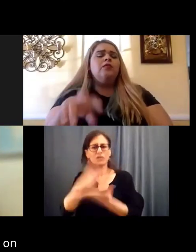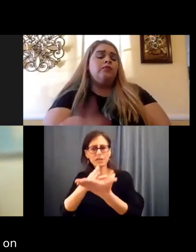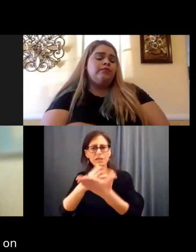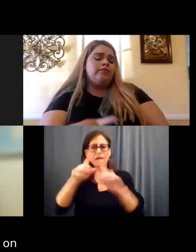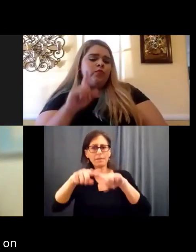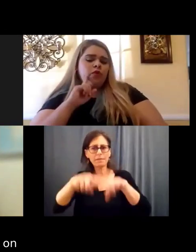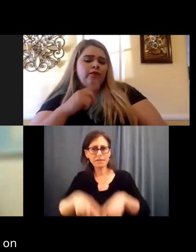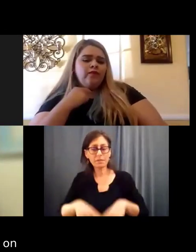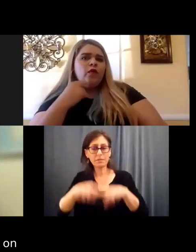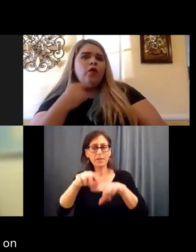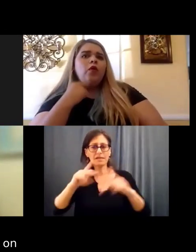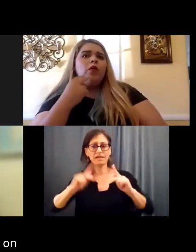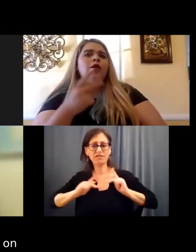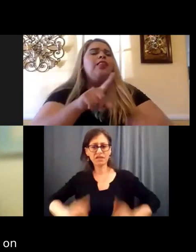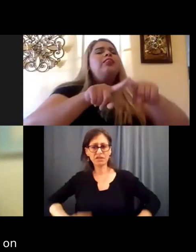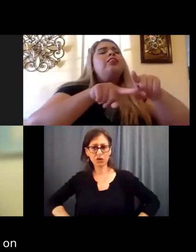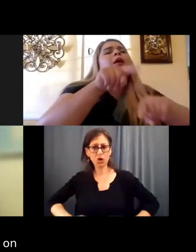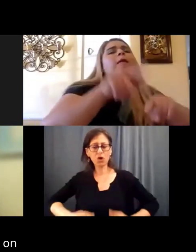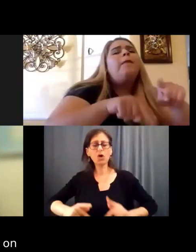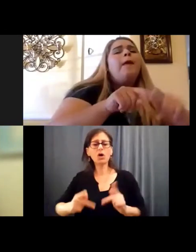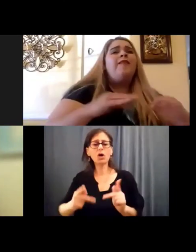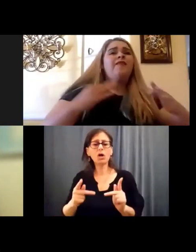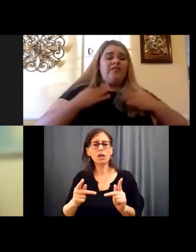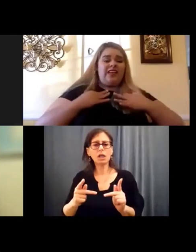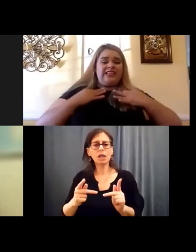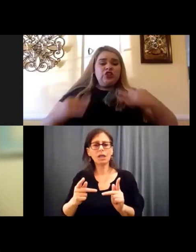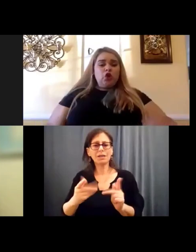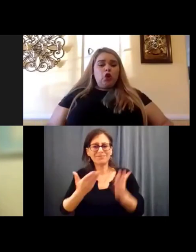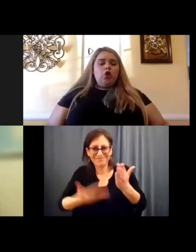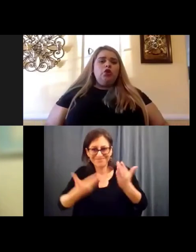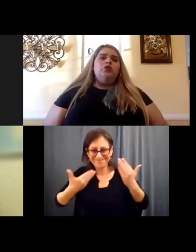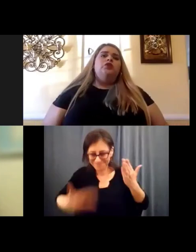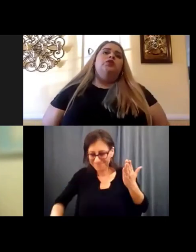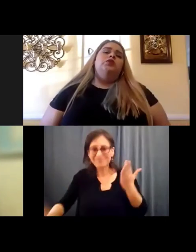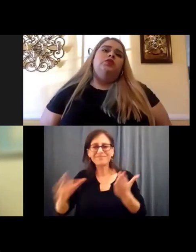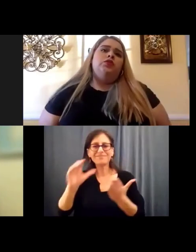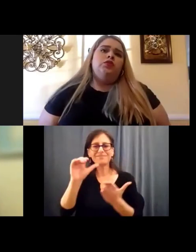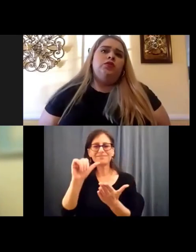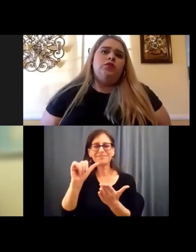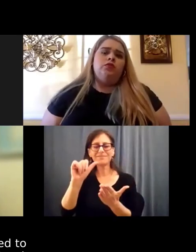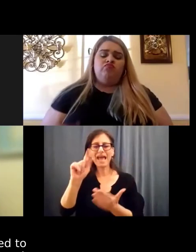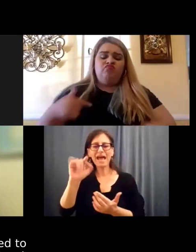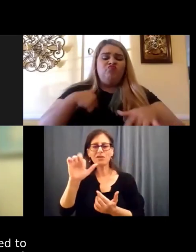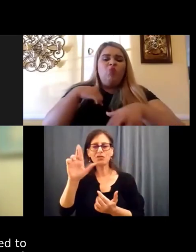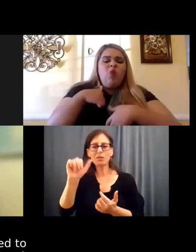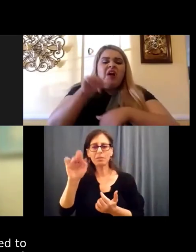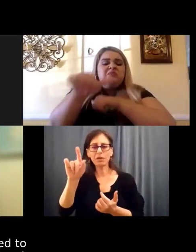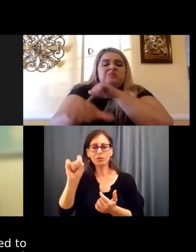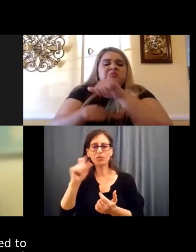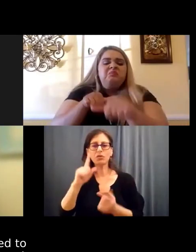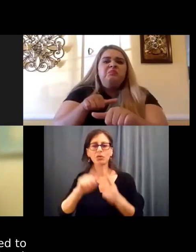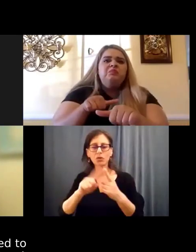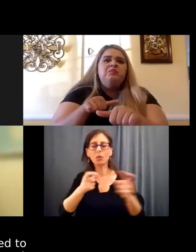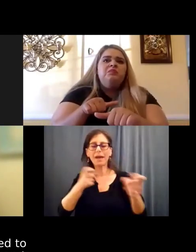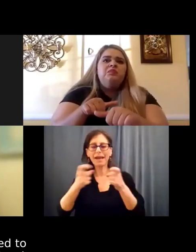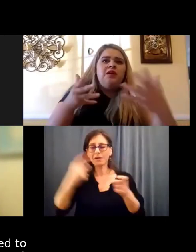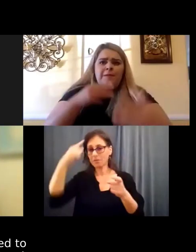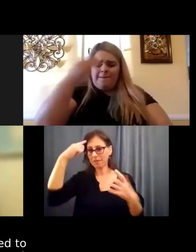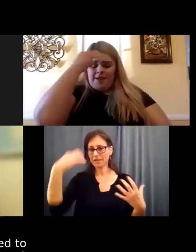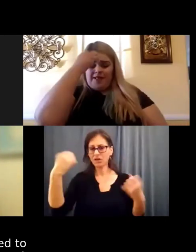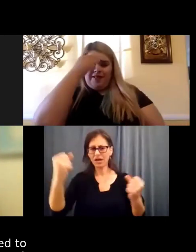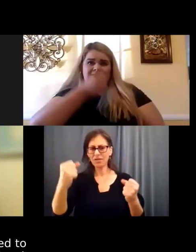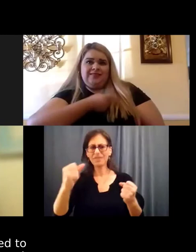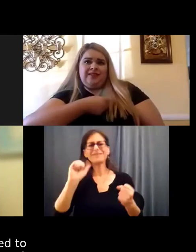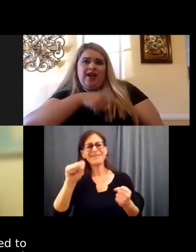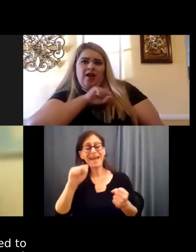our physical, uh, attributes to be able to deal with our mental health. I know it helps, but